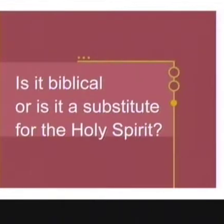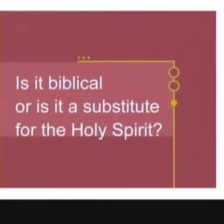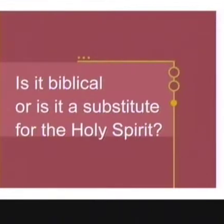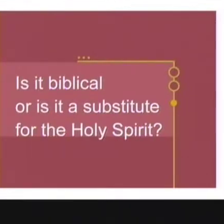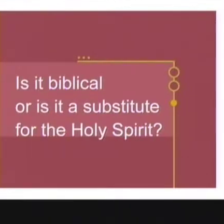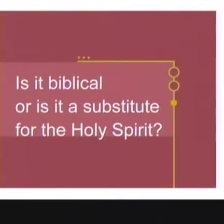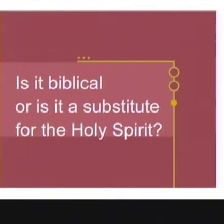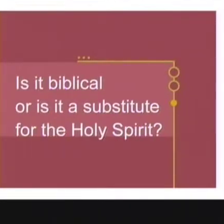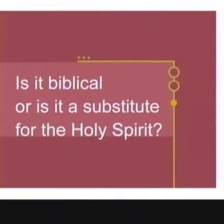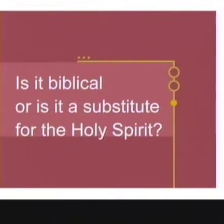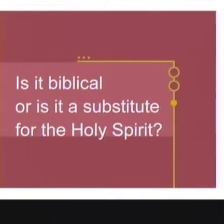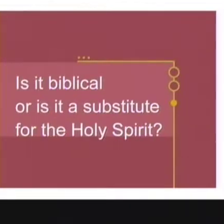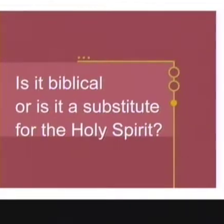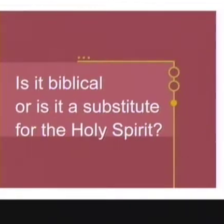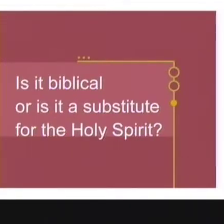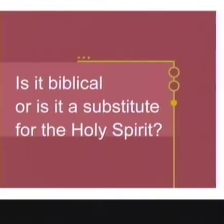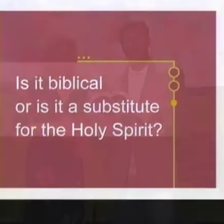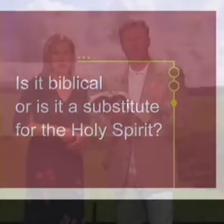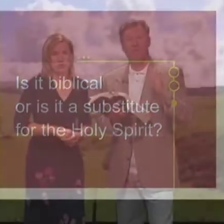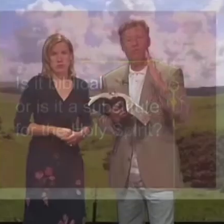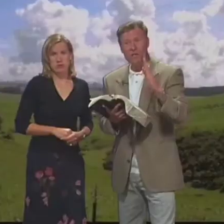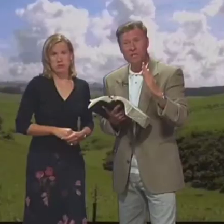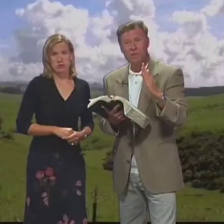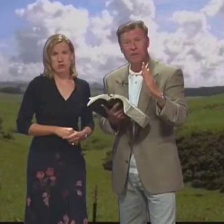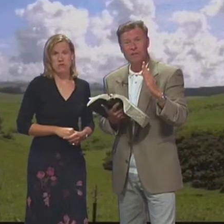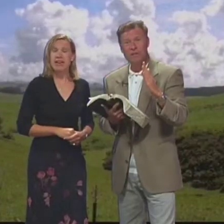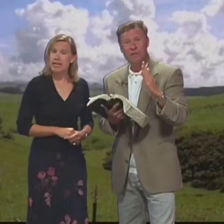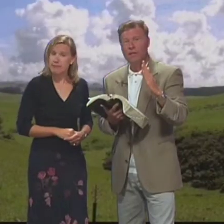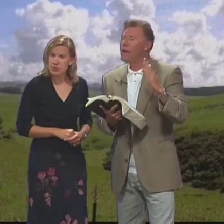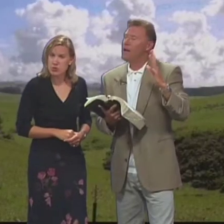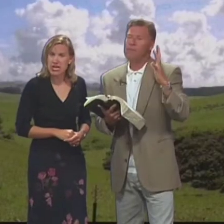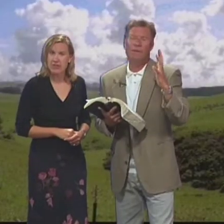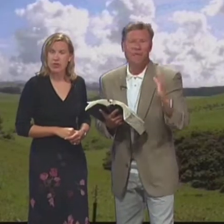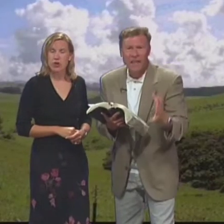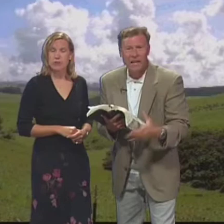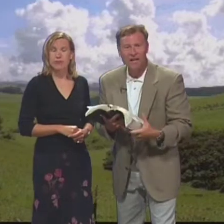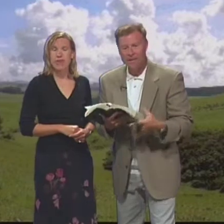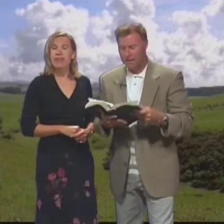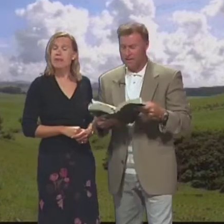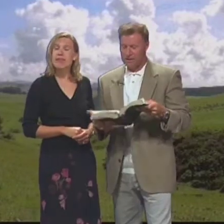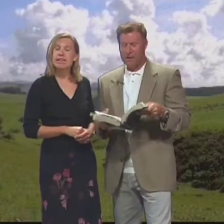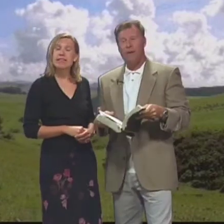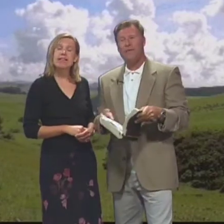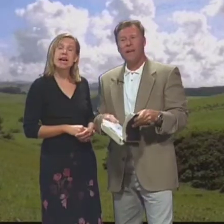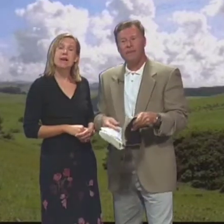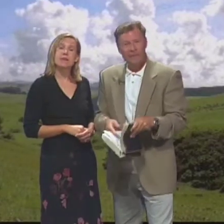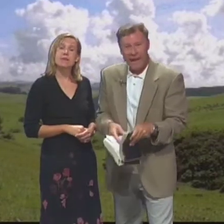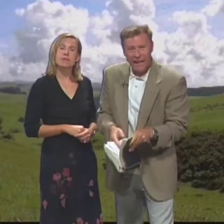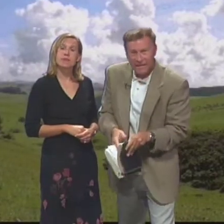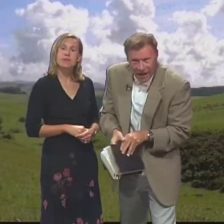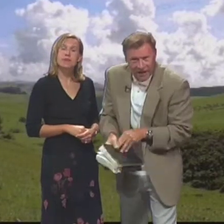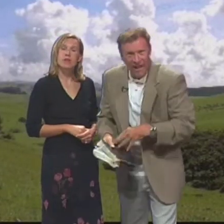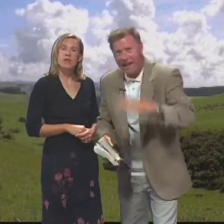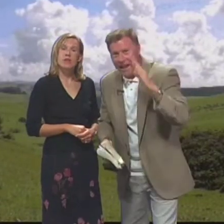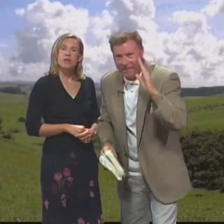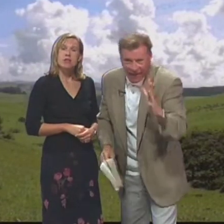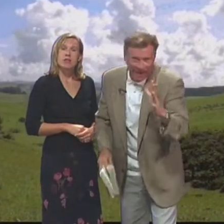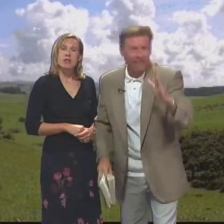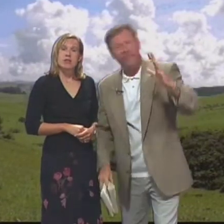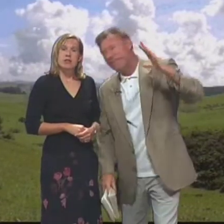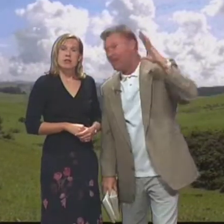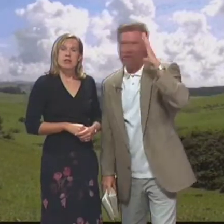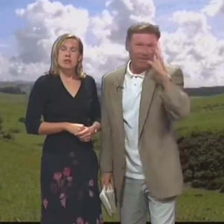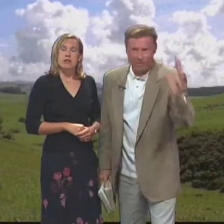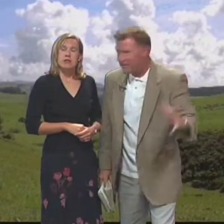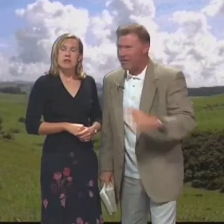biblical Or is it a substitute Es O es un reemplazo For the Holy Spirit Para el Espíritu Santo Let me tell ya Déjenme que les diga Man, day and night Night and